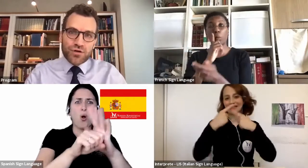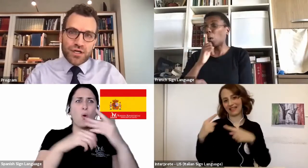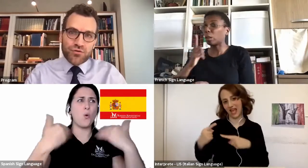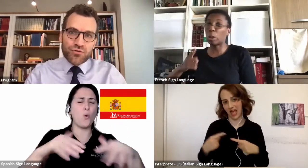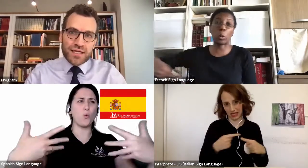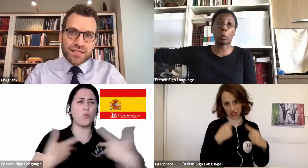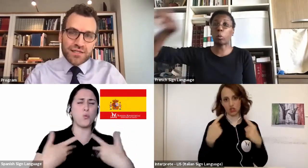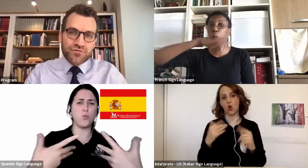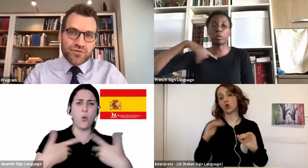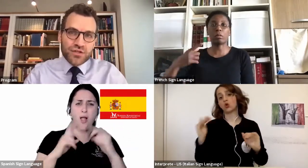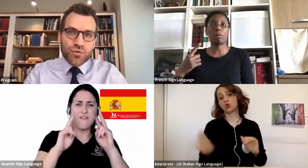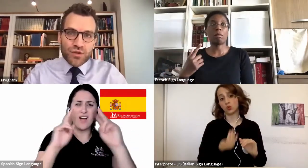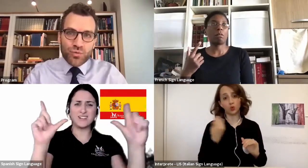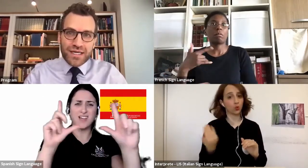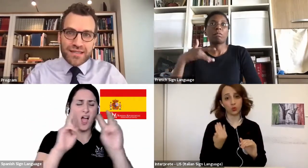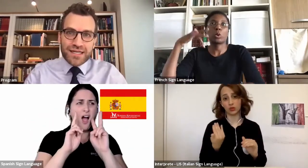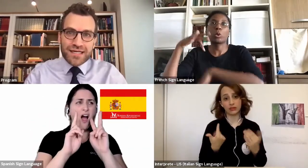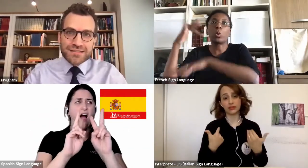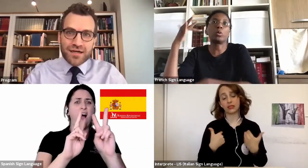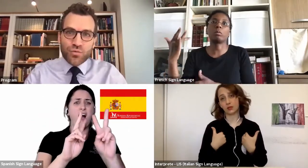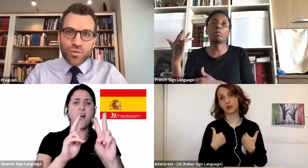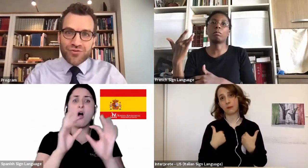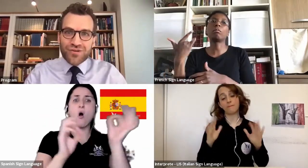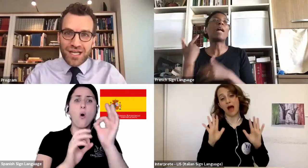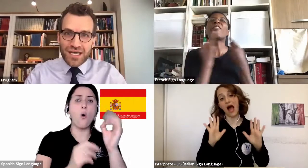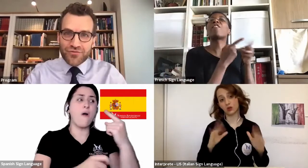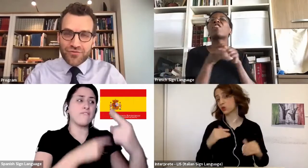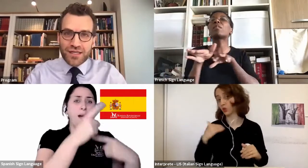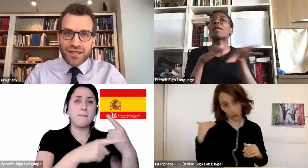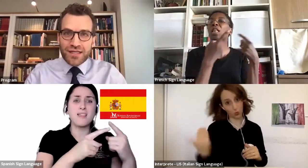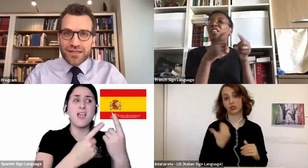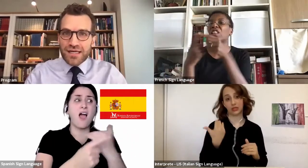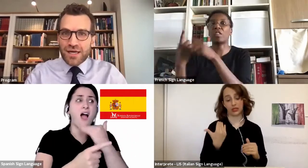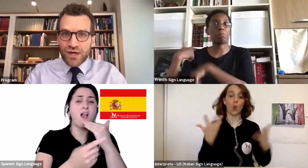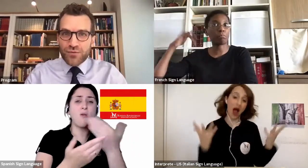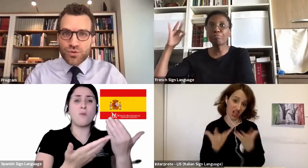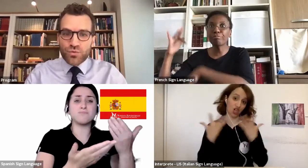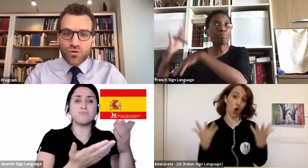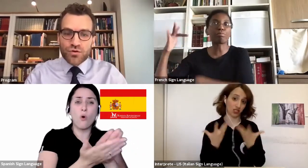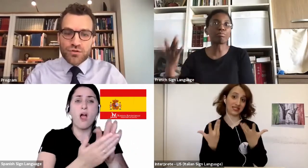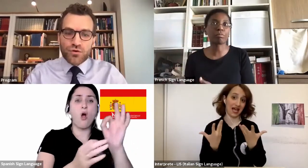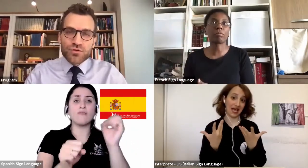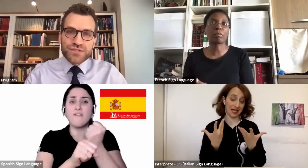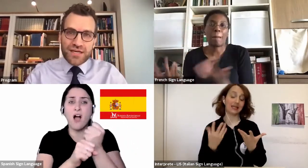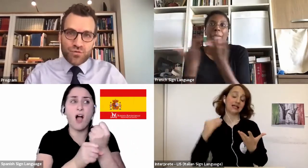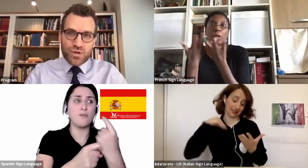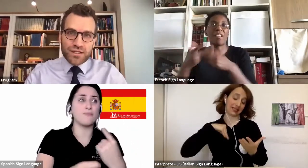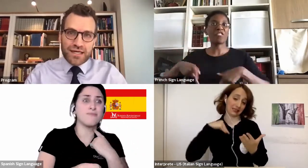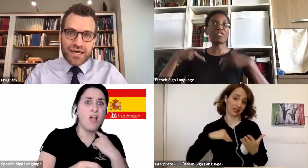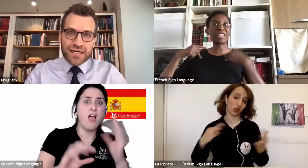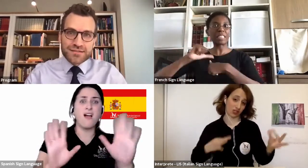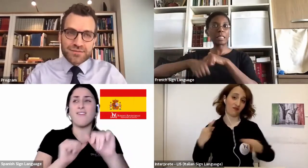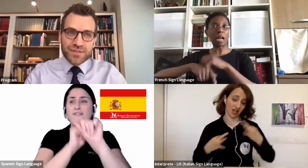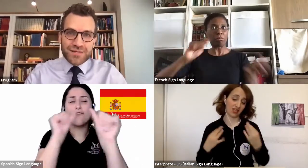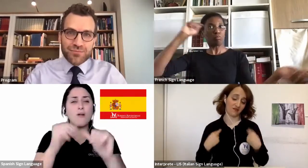way or another, and if in no other way, than at least our way of life. Like around the world, almost everyone